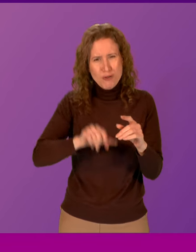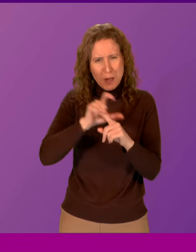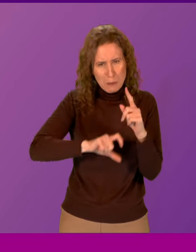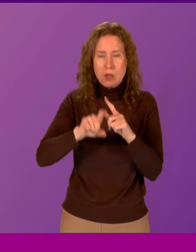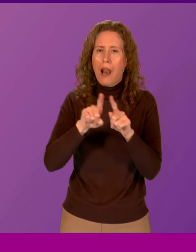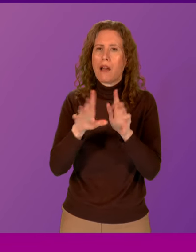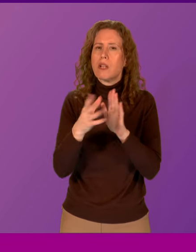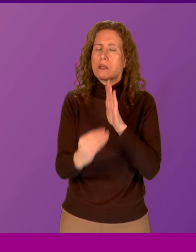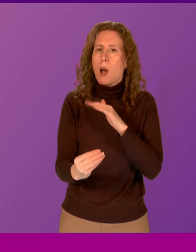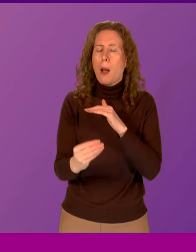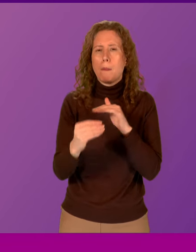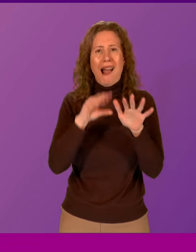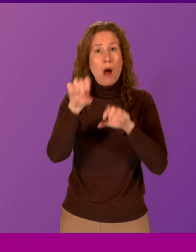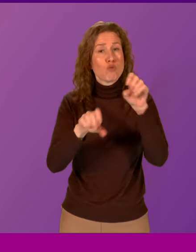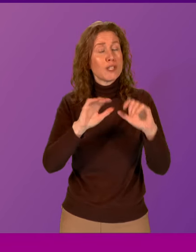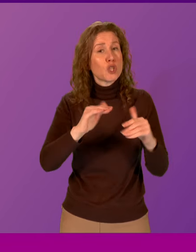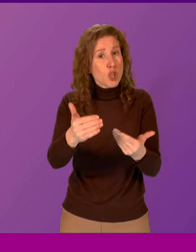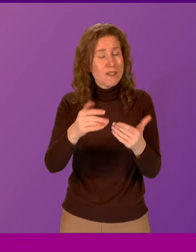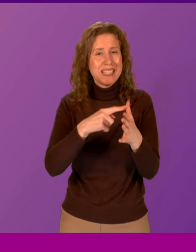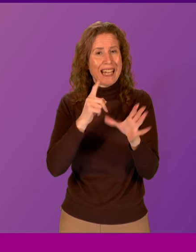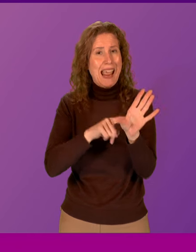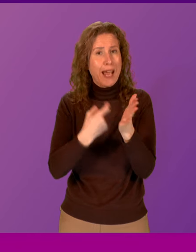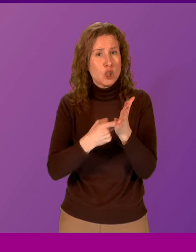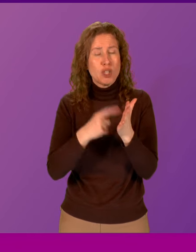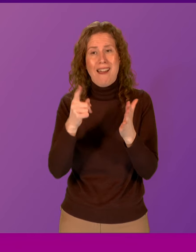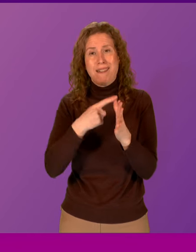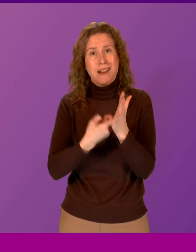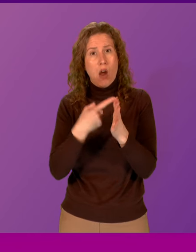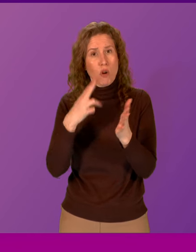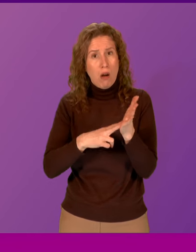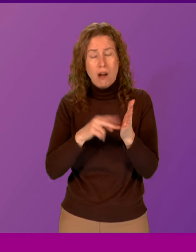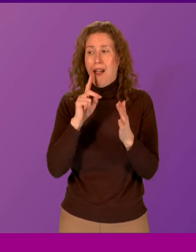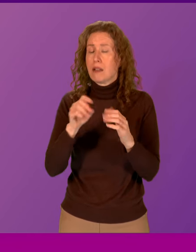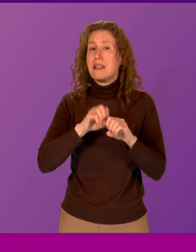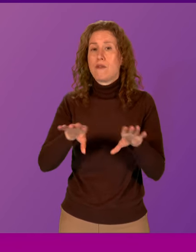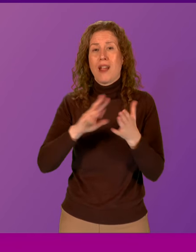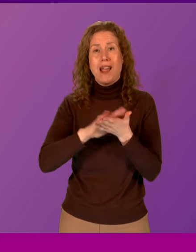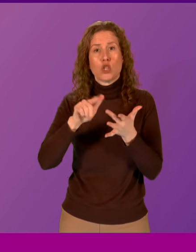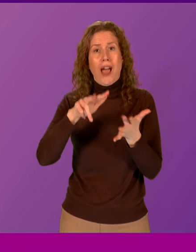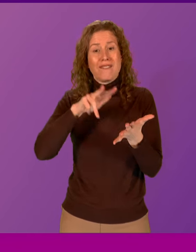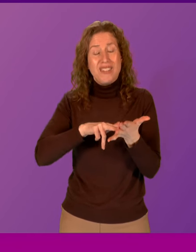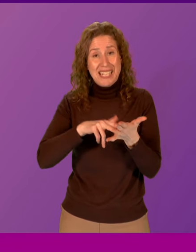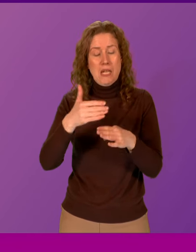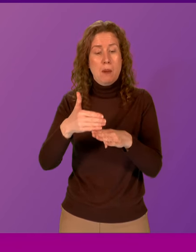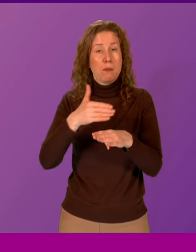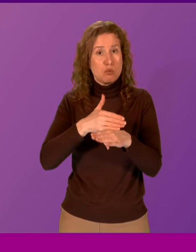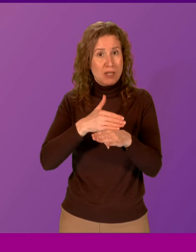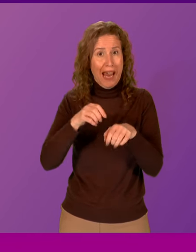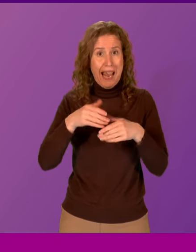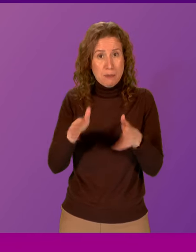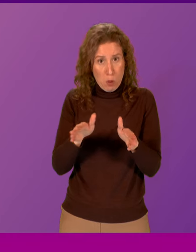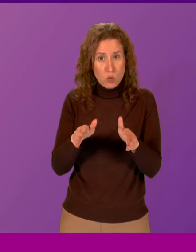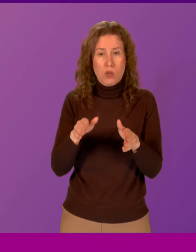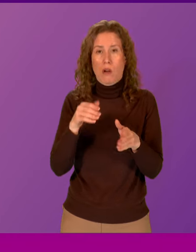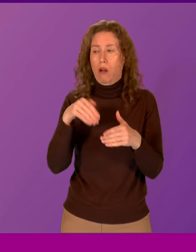include, for example, outreach services in Ayrshire and Arran and exploring the delivery of HIV pre-exposure prophylaxis and primary